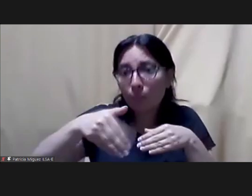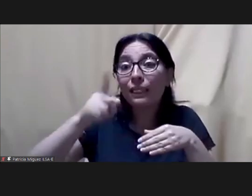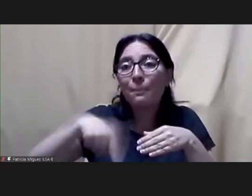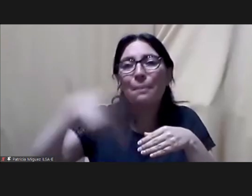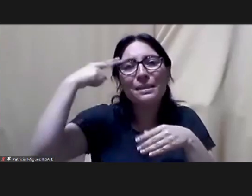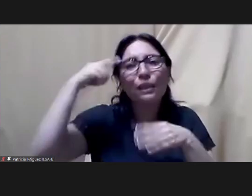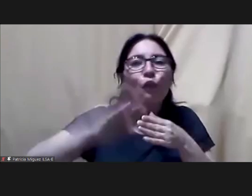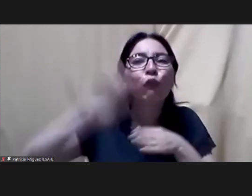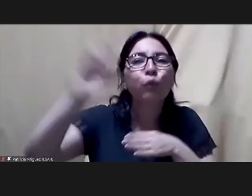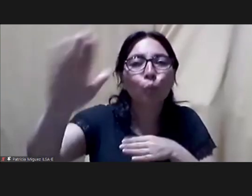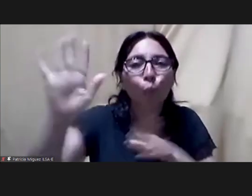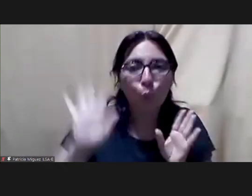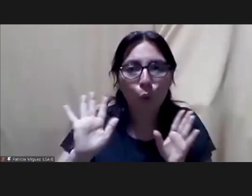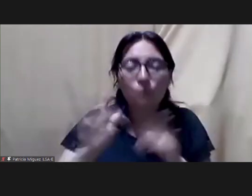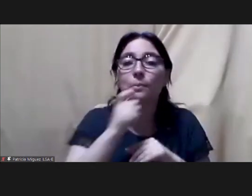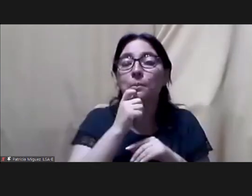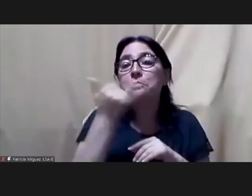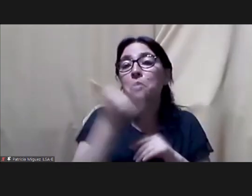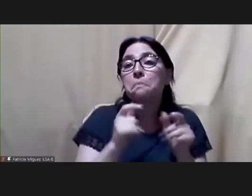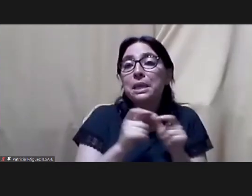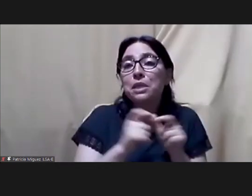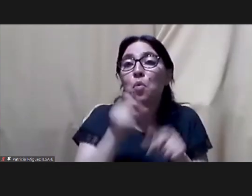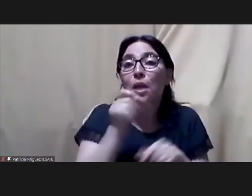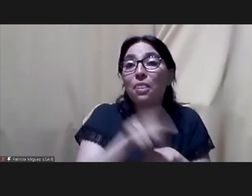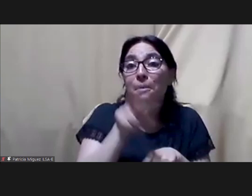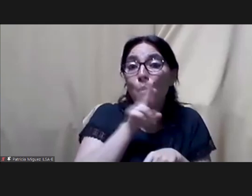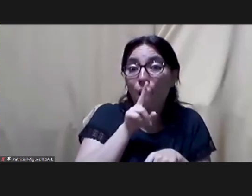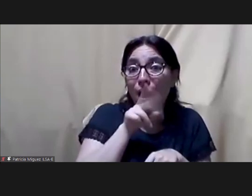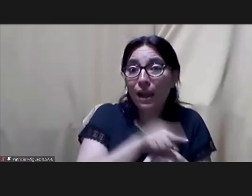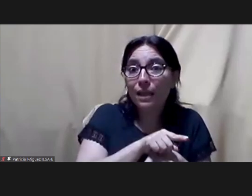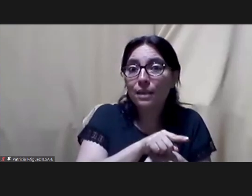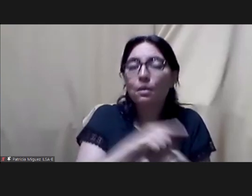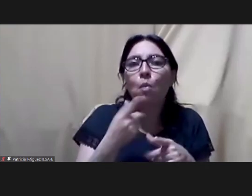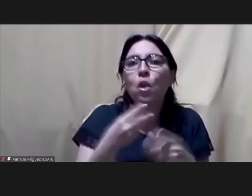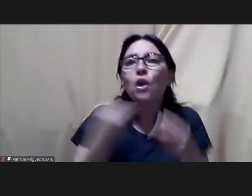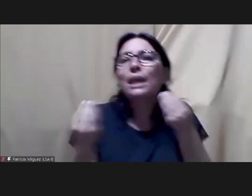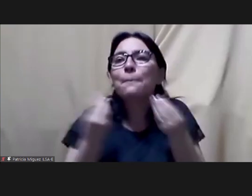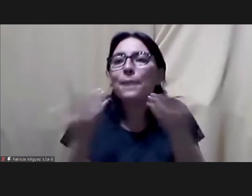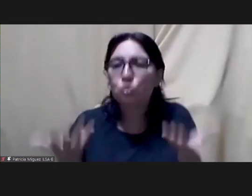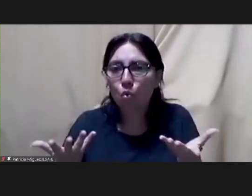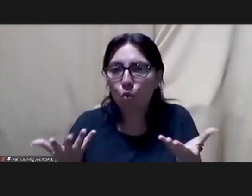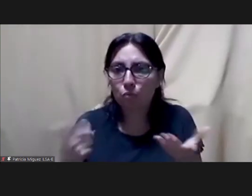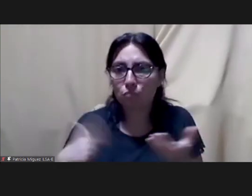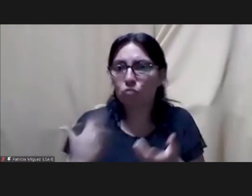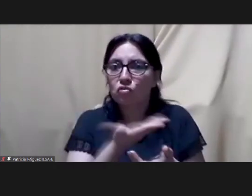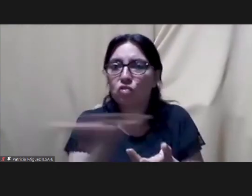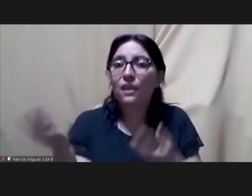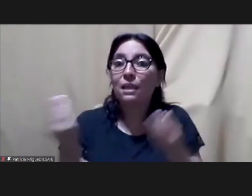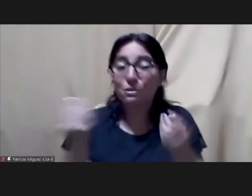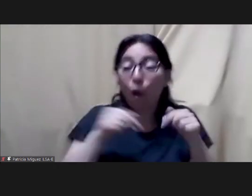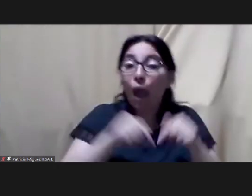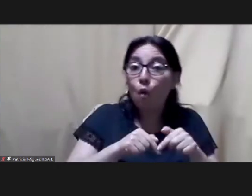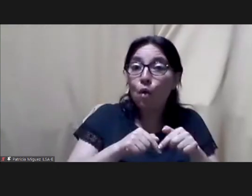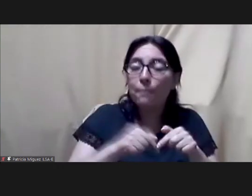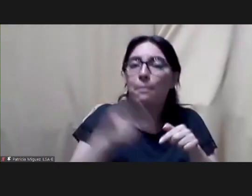run so if there are female or films made by female directors to realize the impact of that but